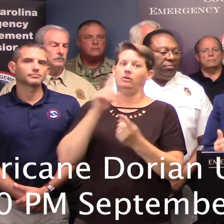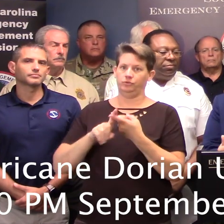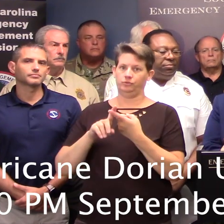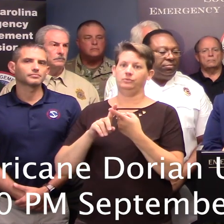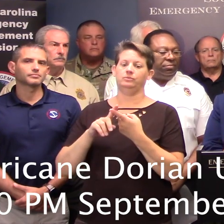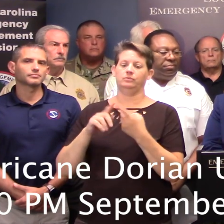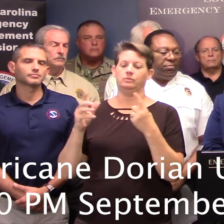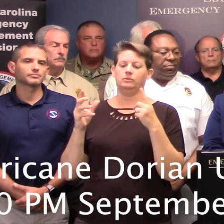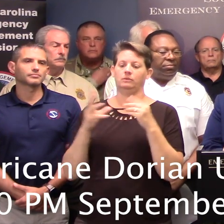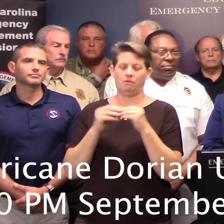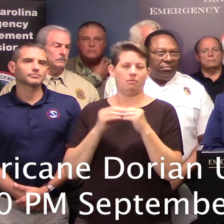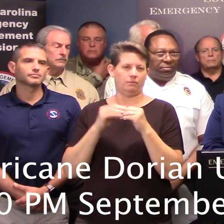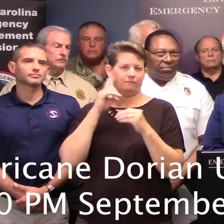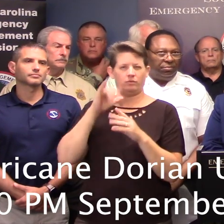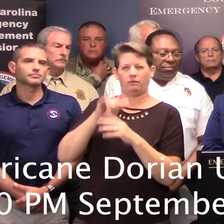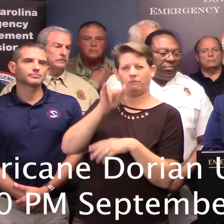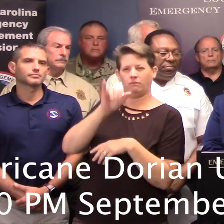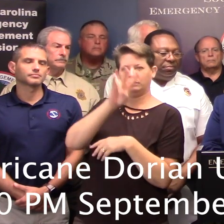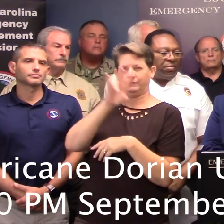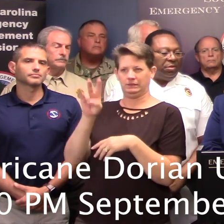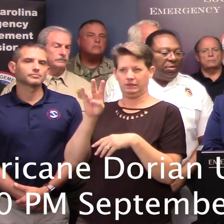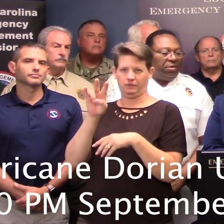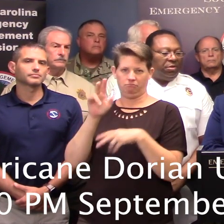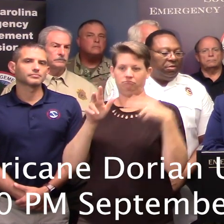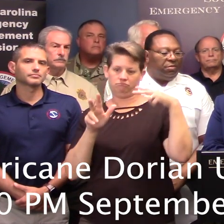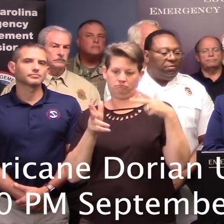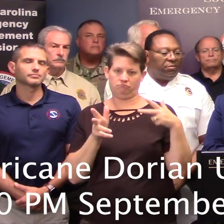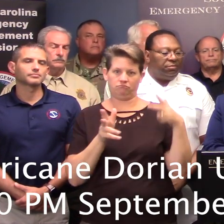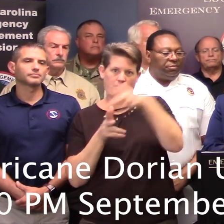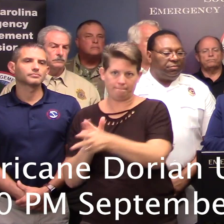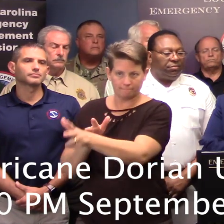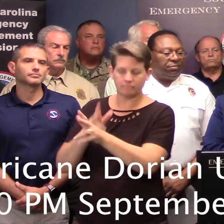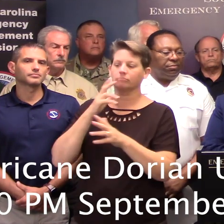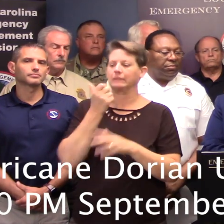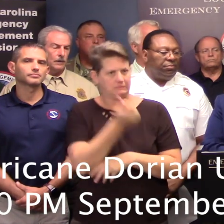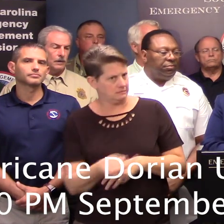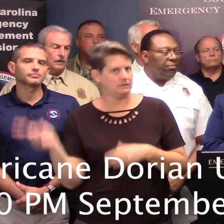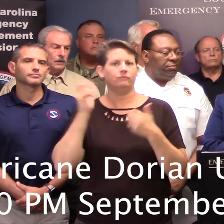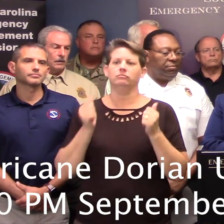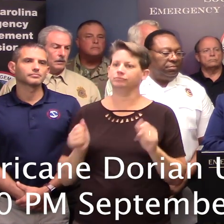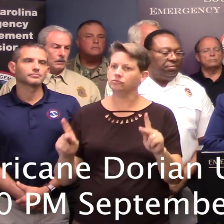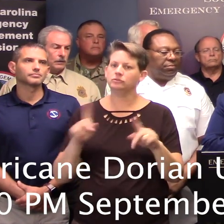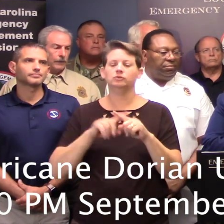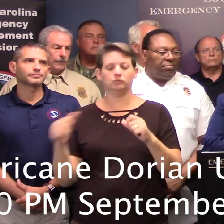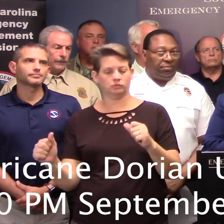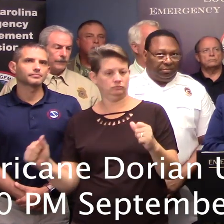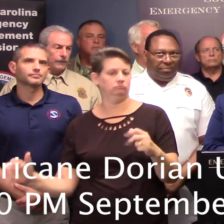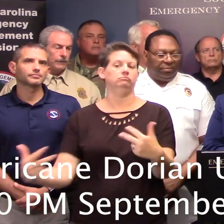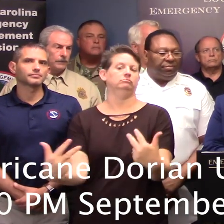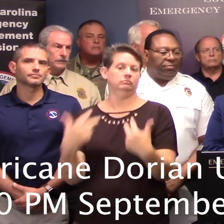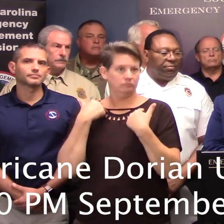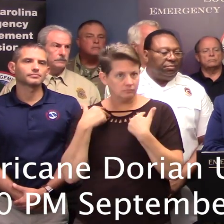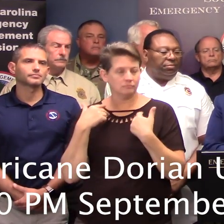to the I-77 area here in Columbia. So ample opportunity to get on the reversal and